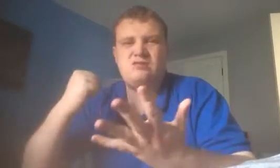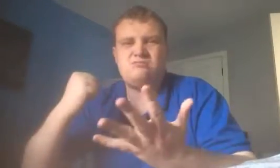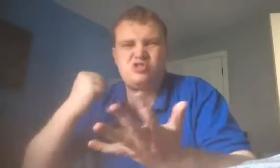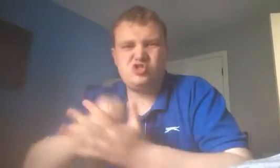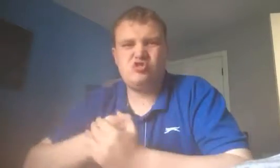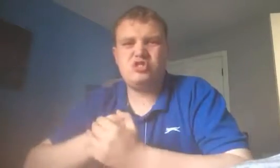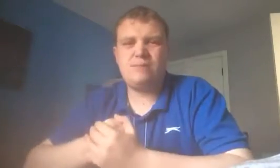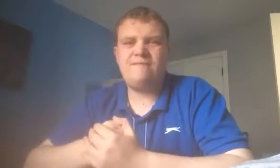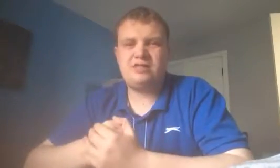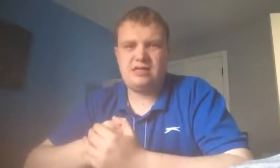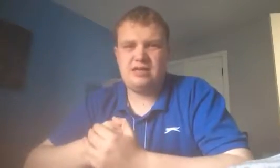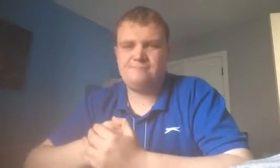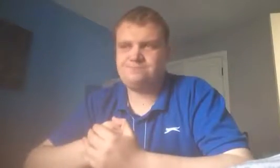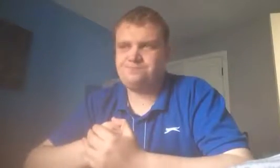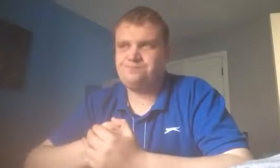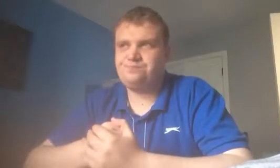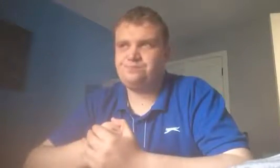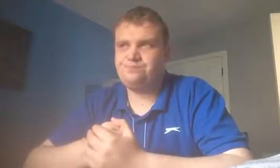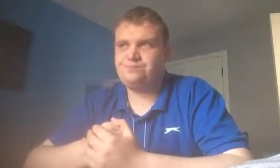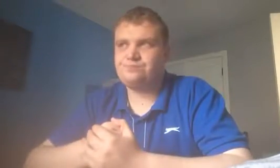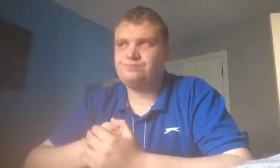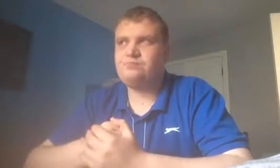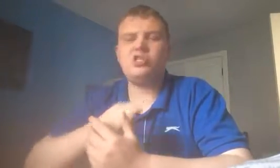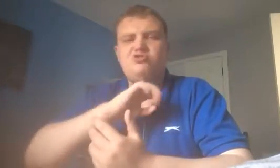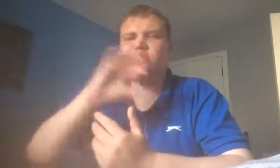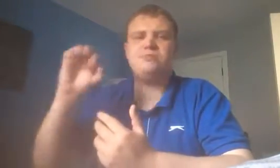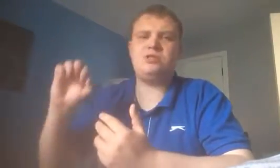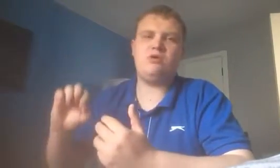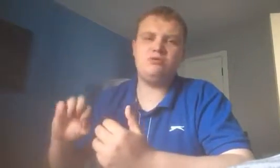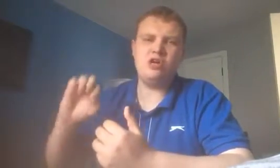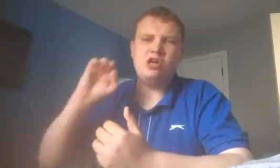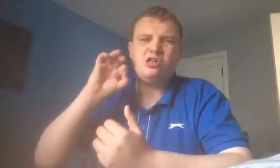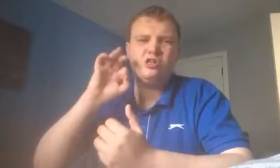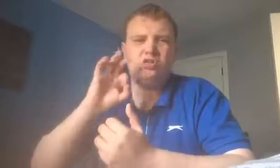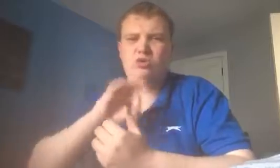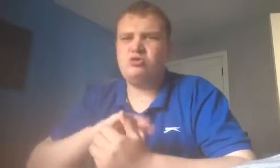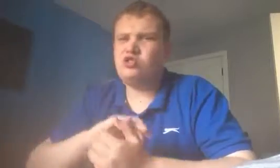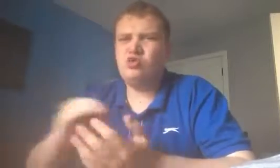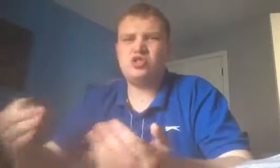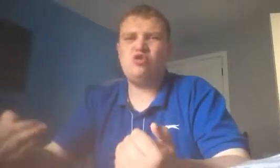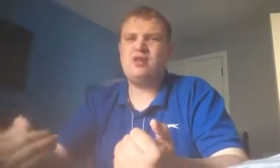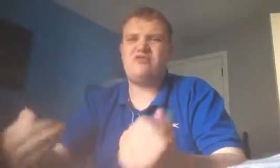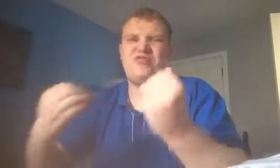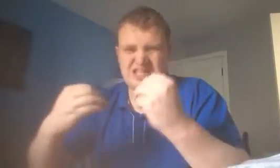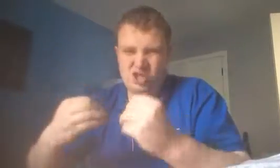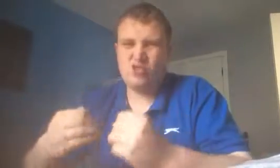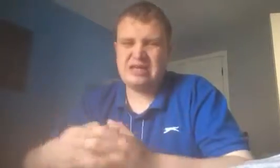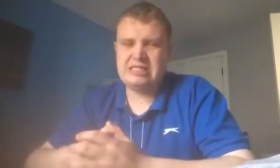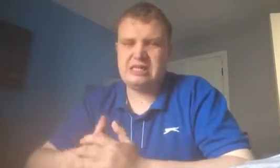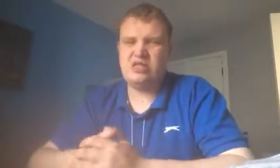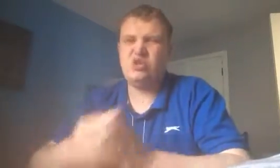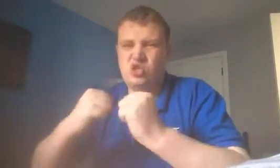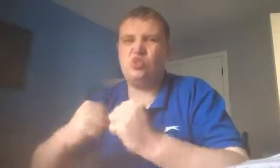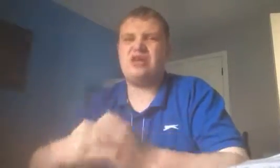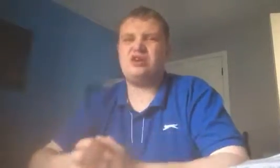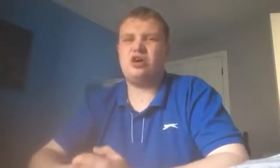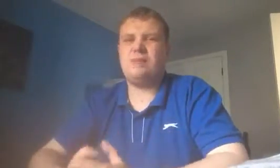show something to the world. Show us all that they do want the cup.